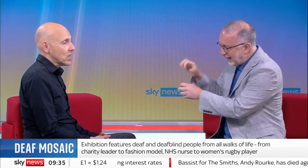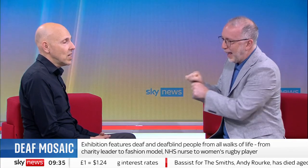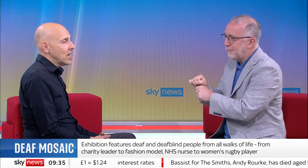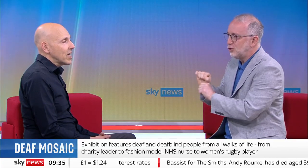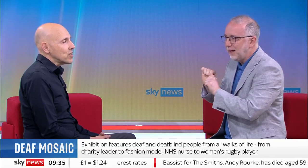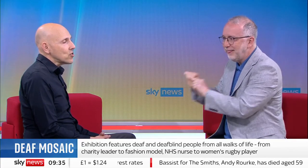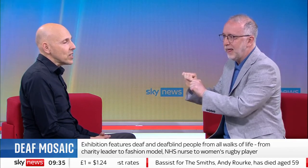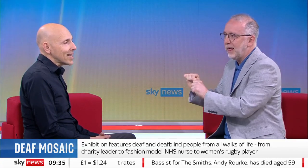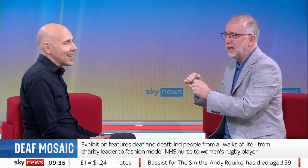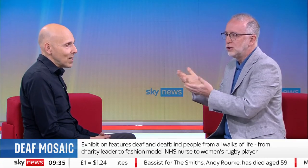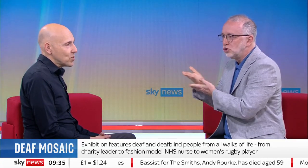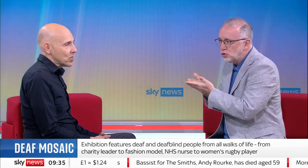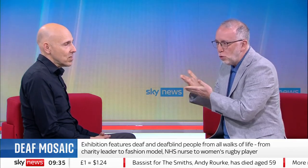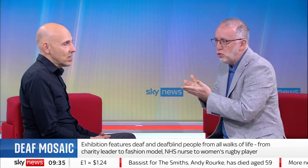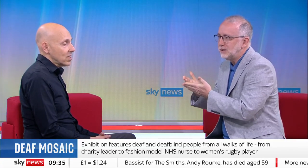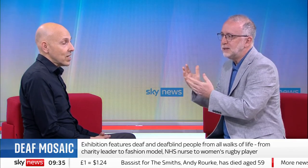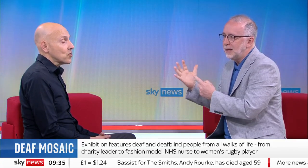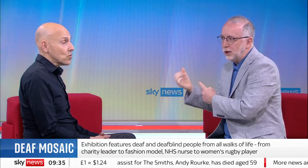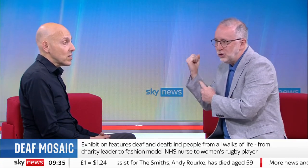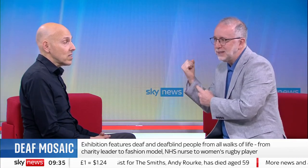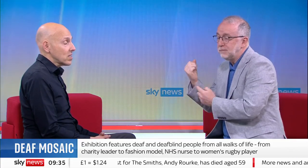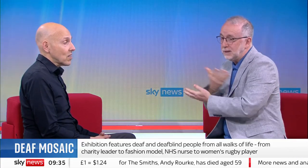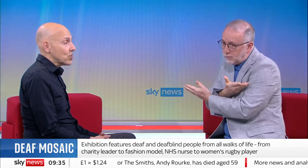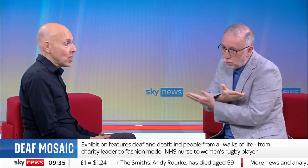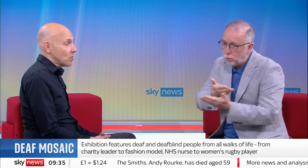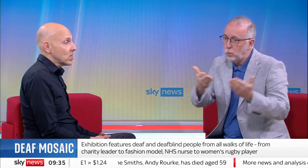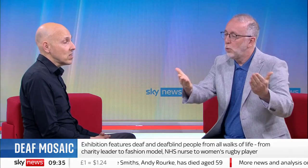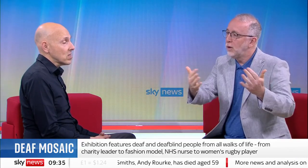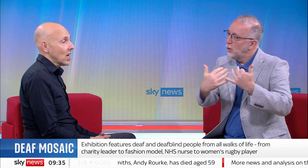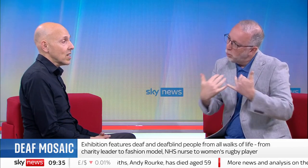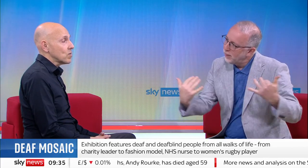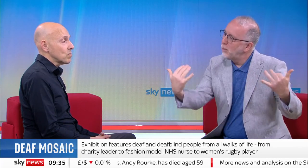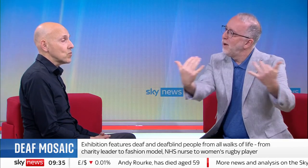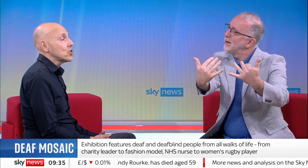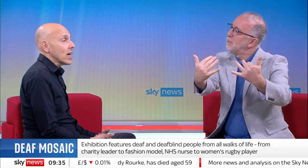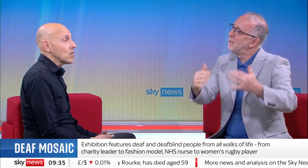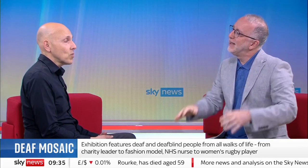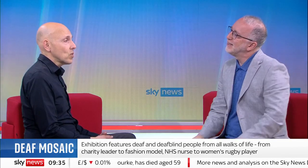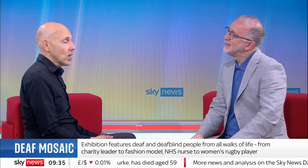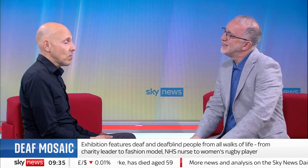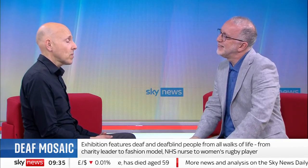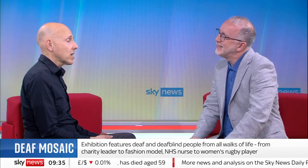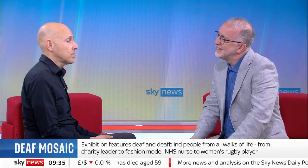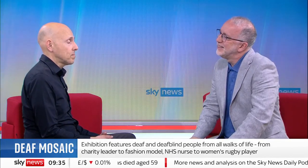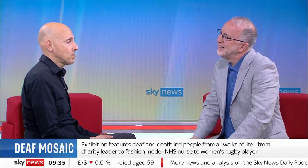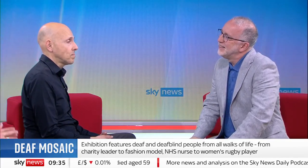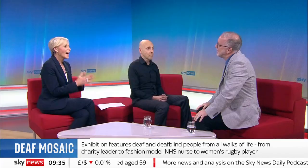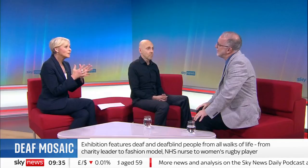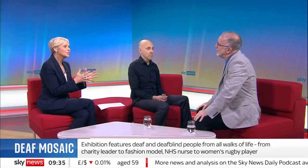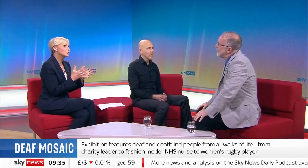is to try to capture their stories, their achievements and share them with the wider public. So how did you